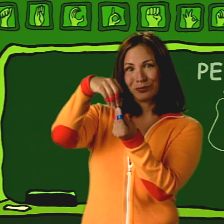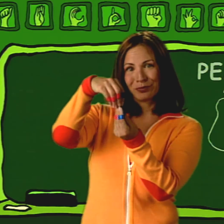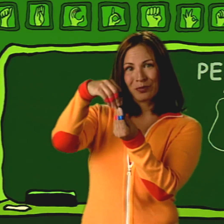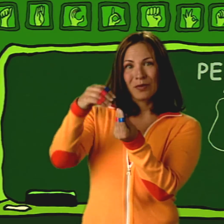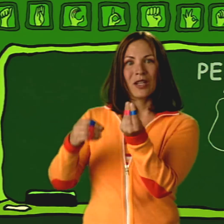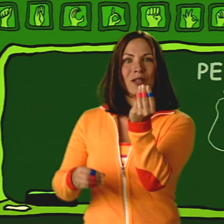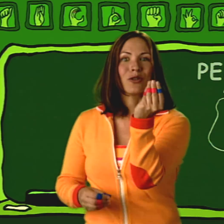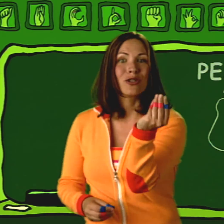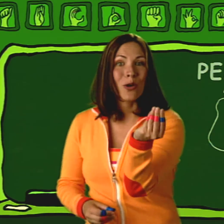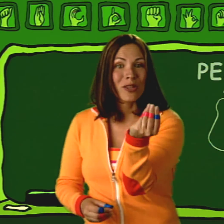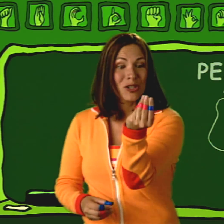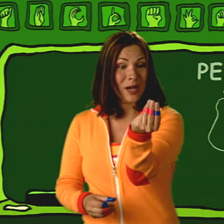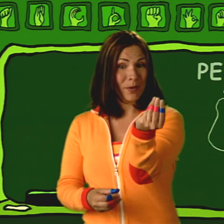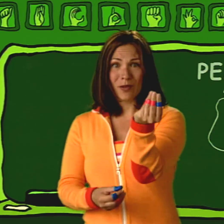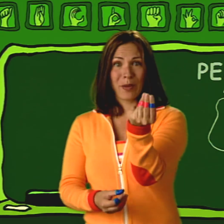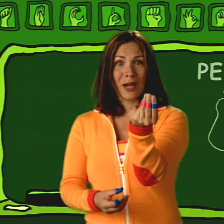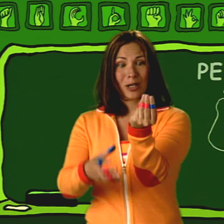You show the shape of a pear.